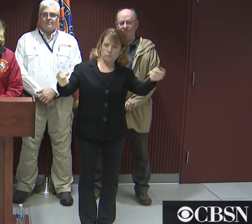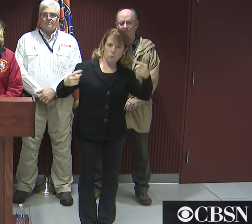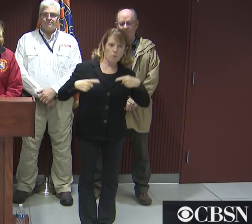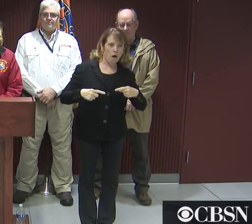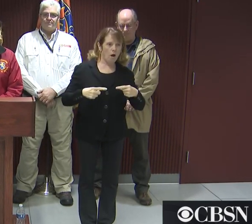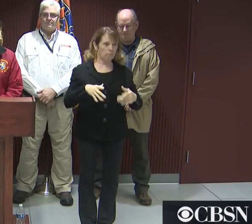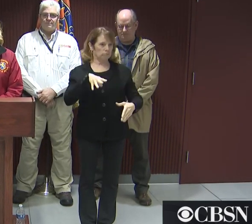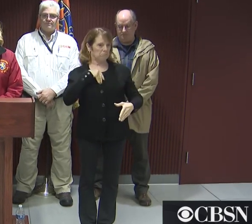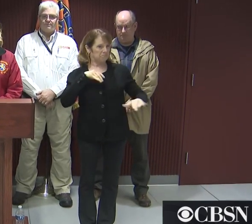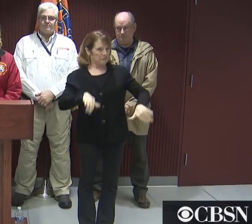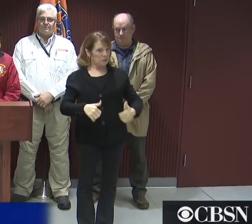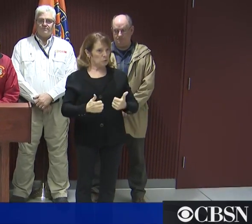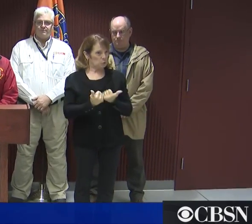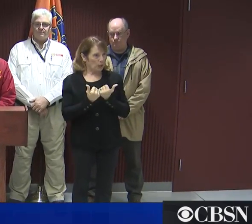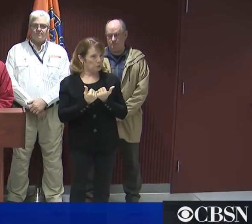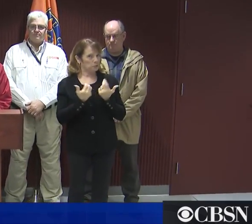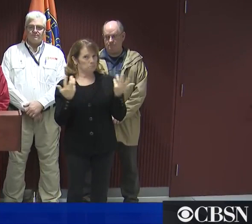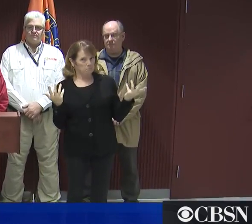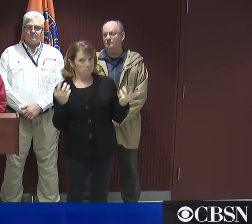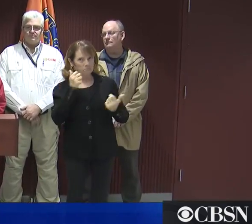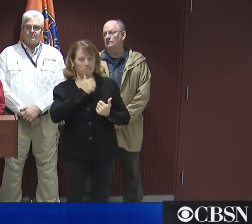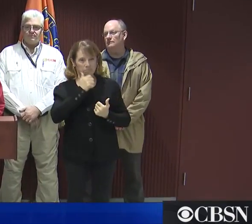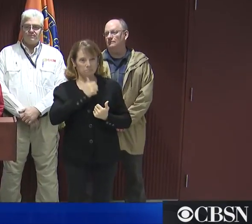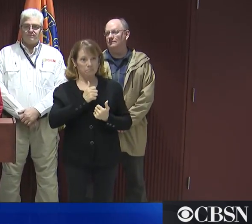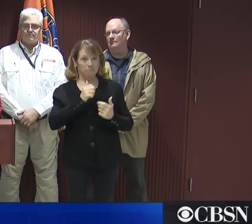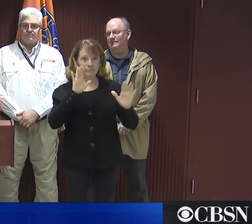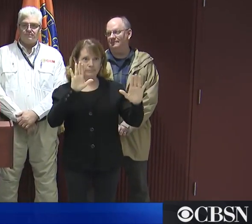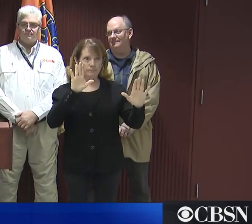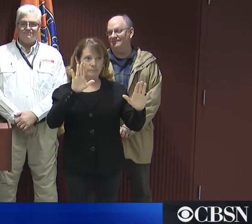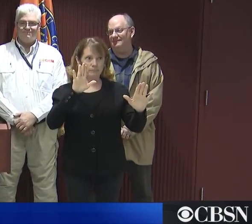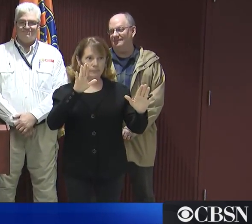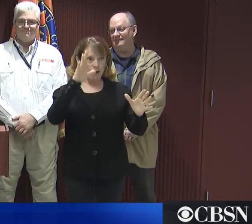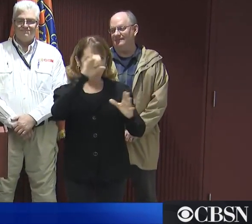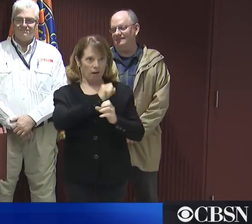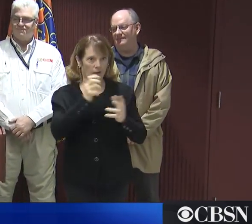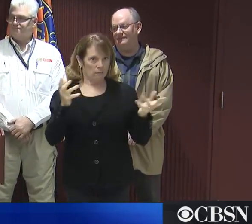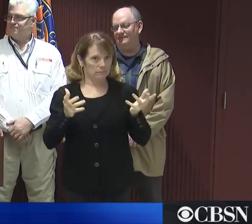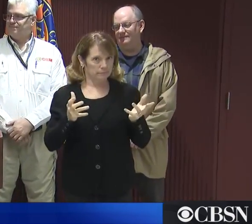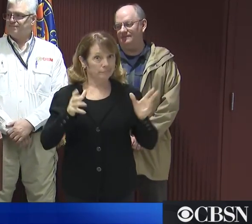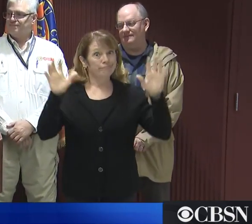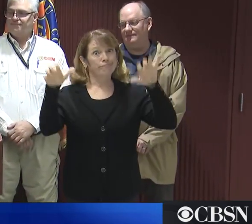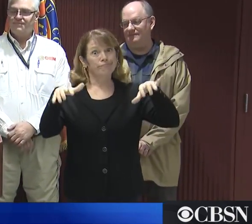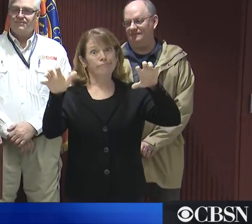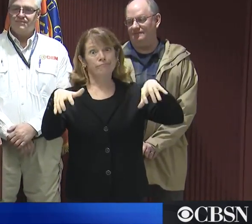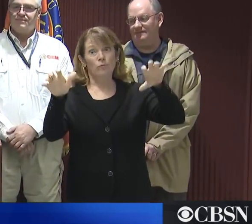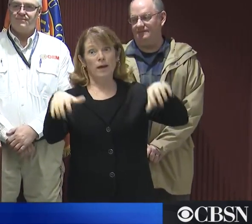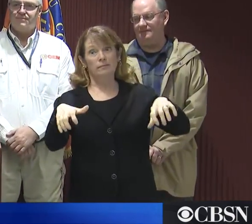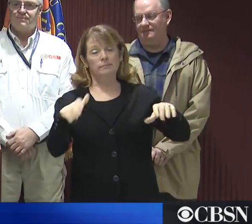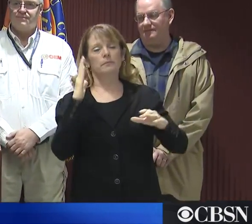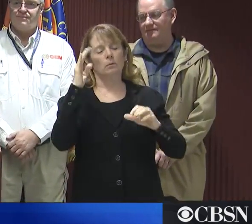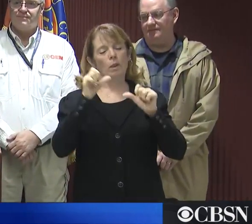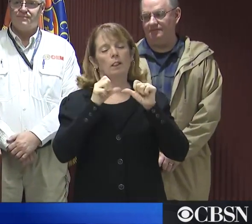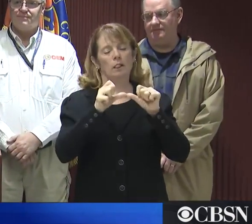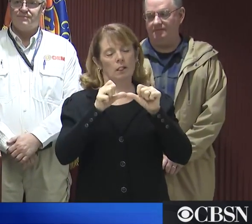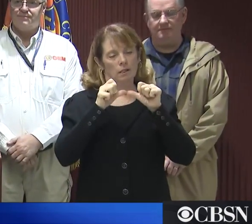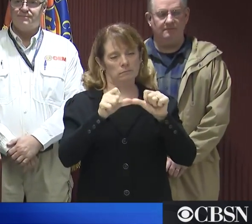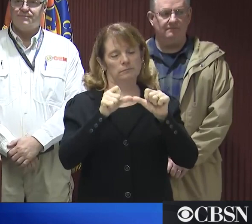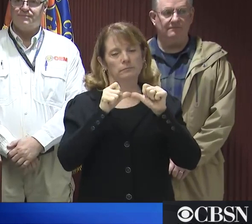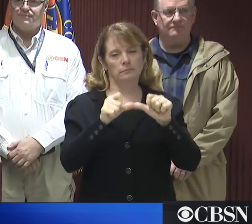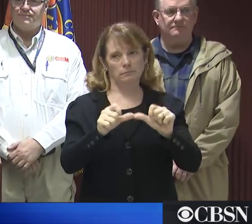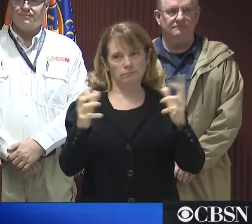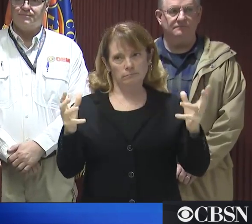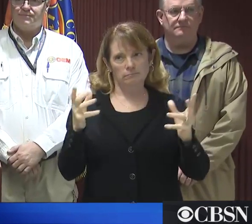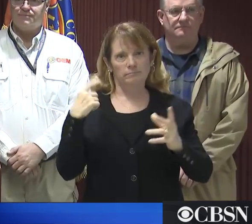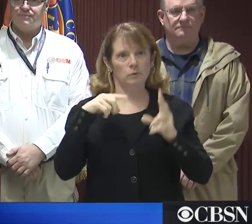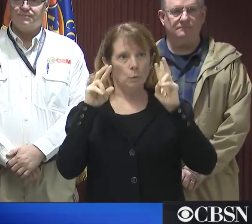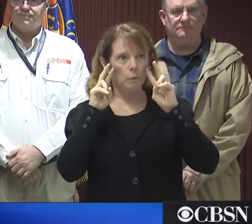whatever that challenge is. So, newsflash, it's raining, and it will continue to rain. We're